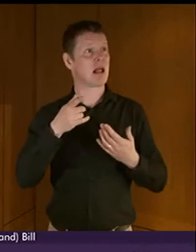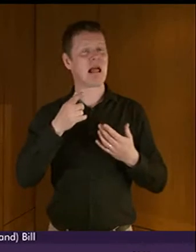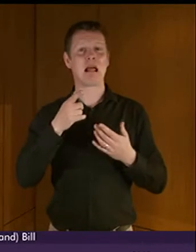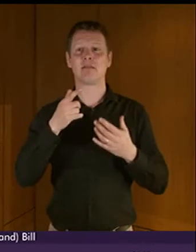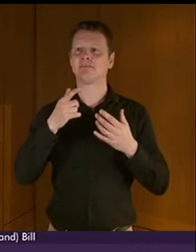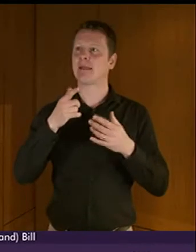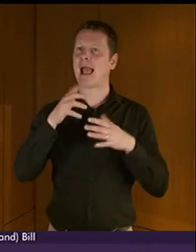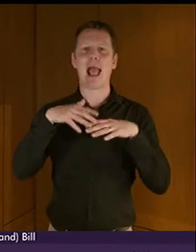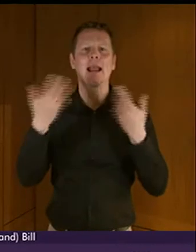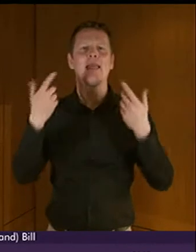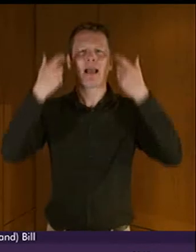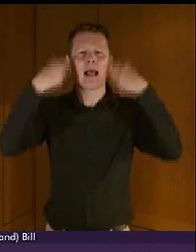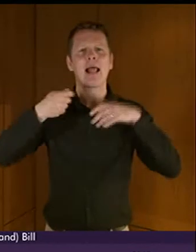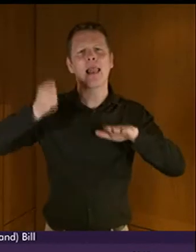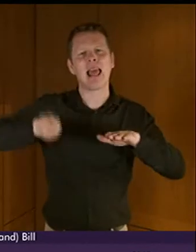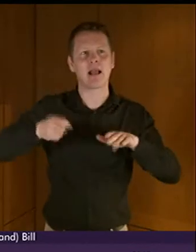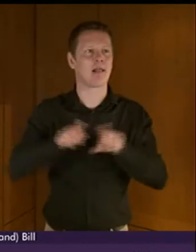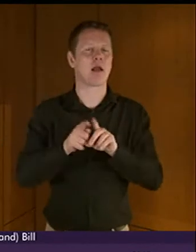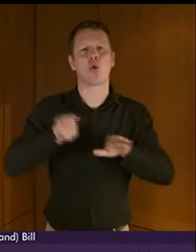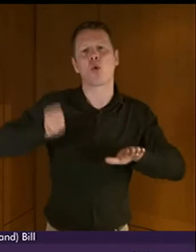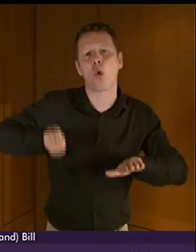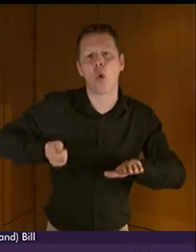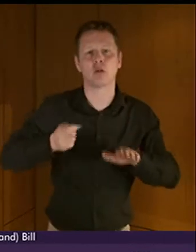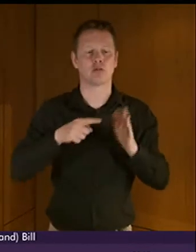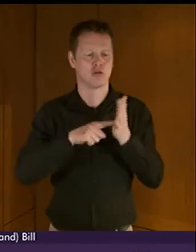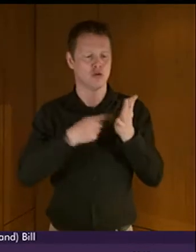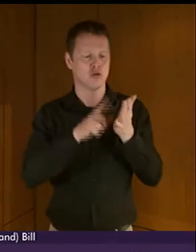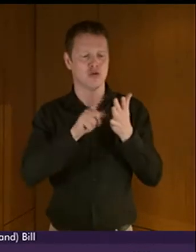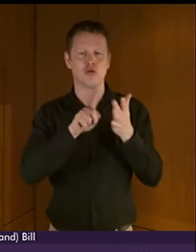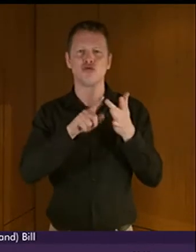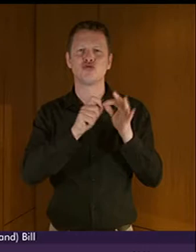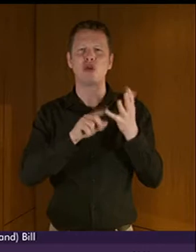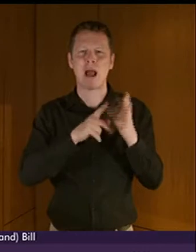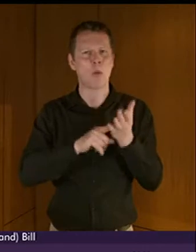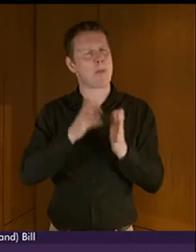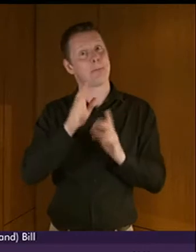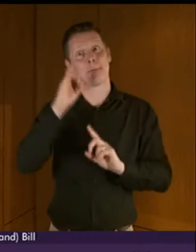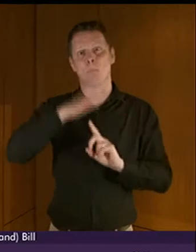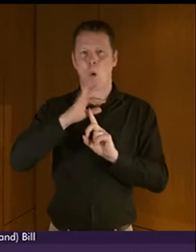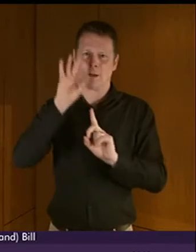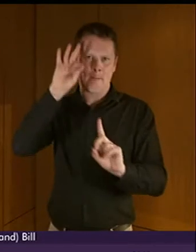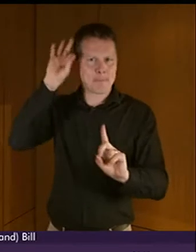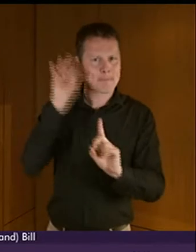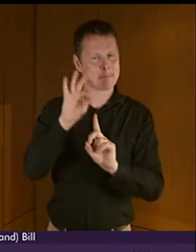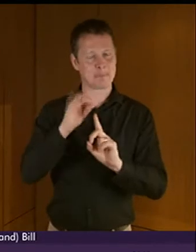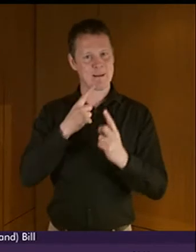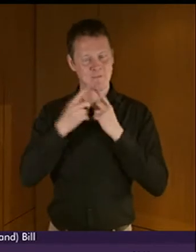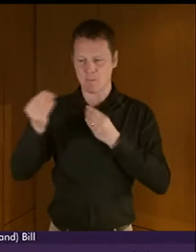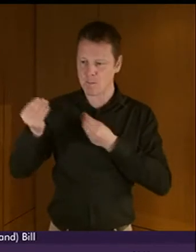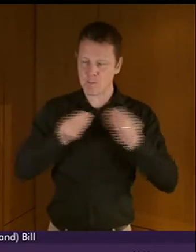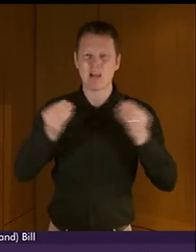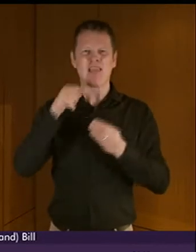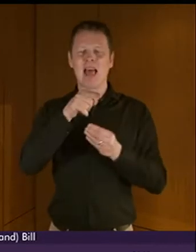before a tribunal, it is important that there is precision. So, therefore, you have a particular need that needs to be emphasised in that